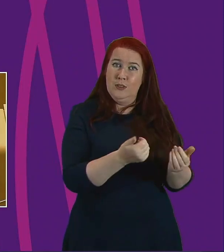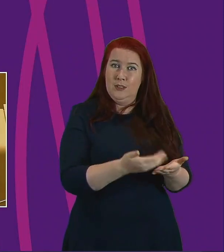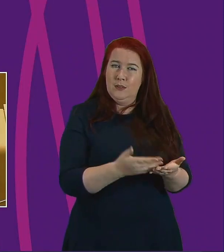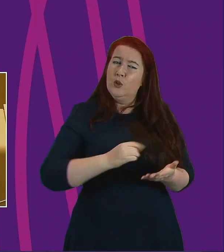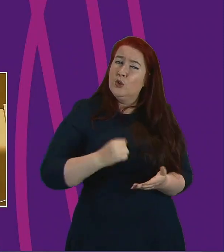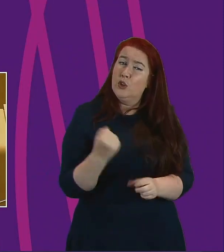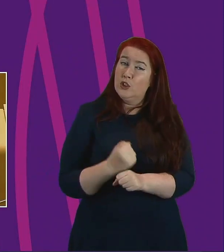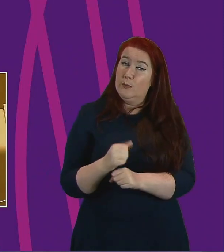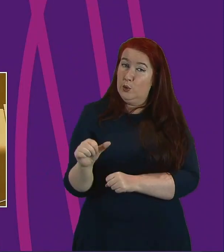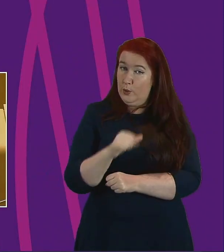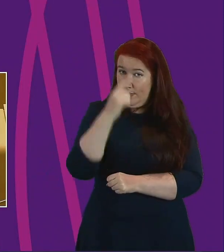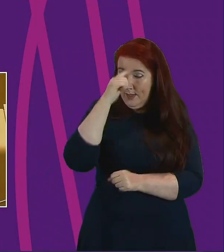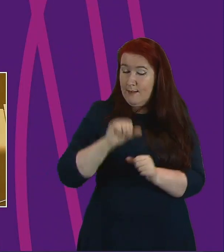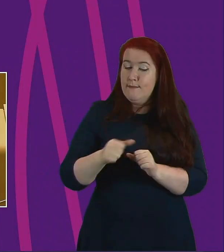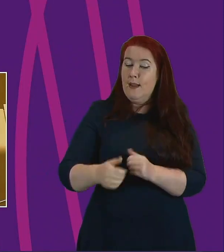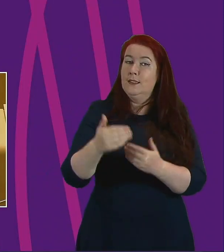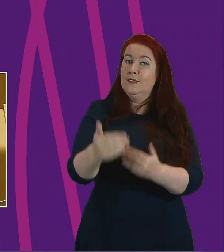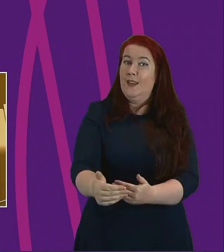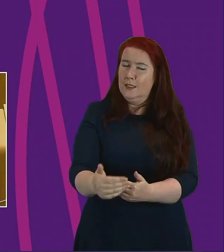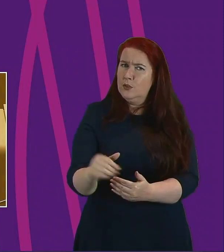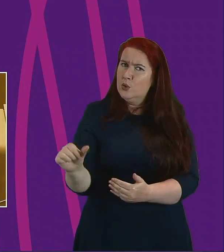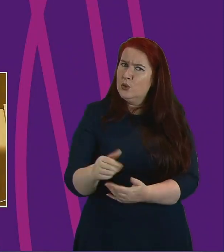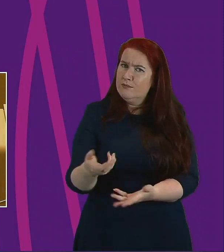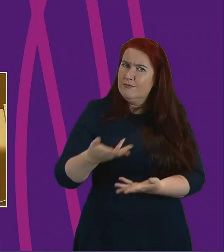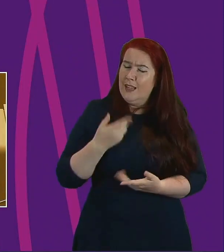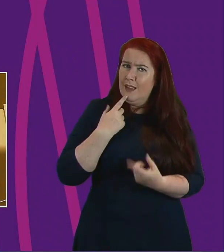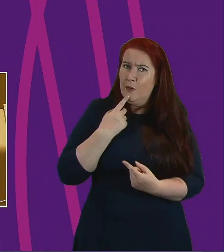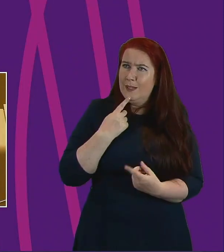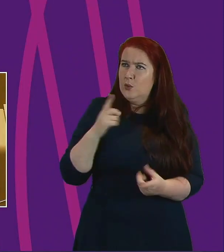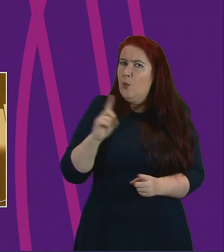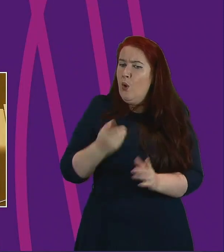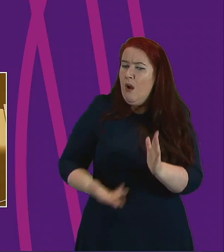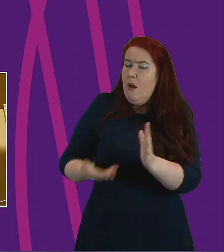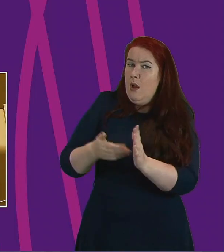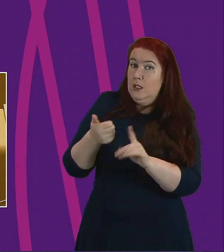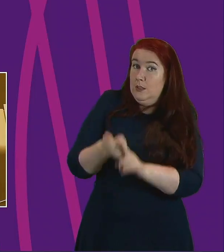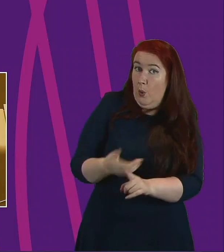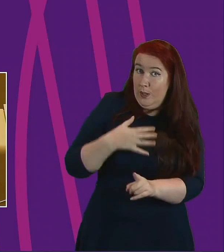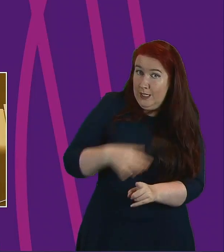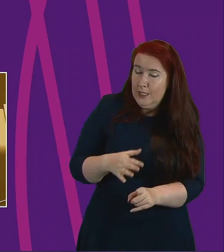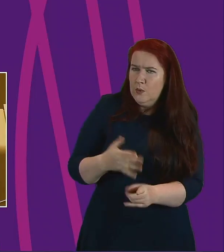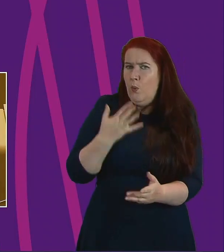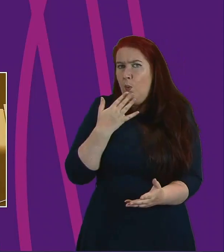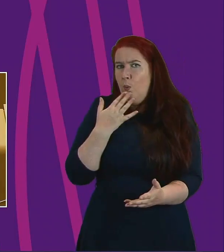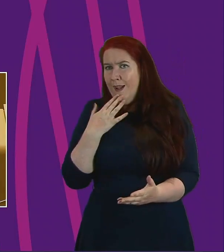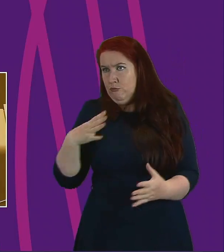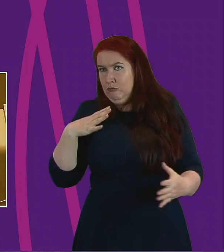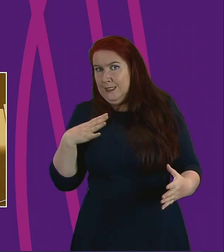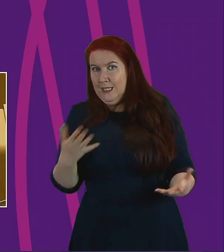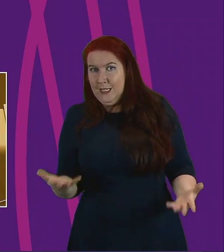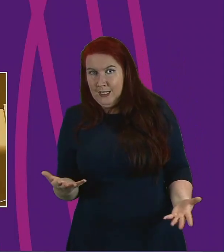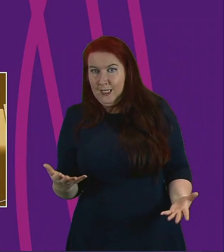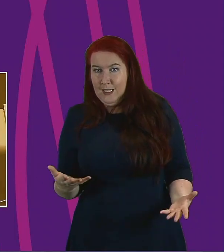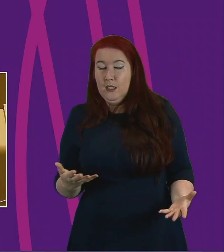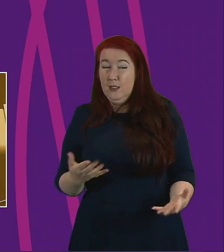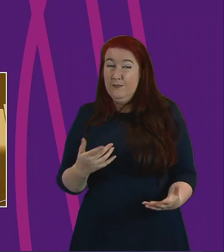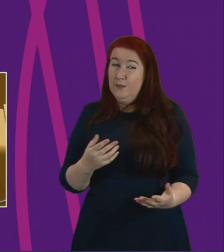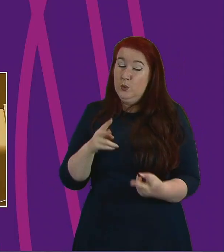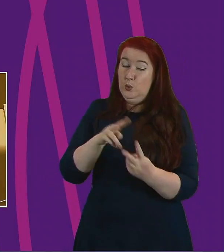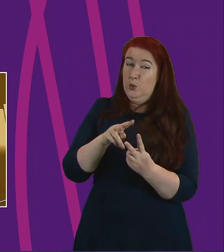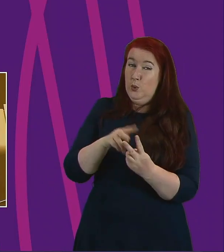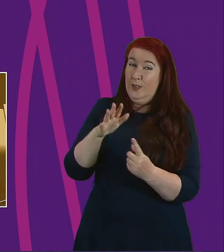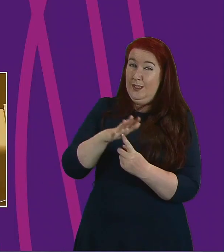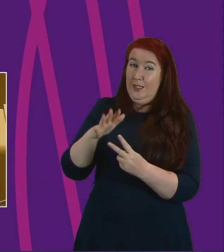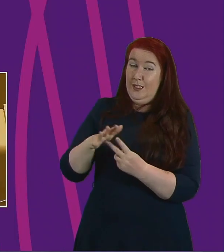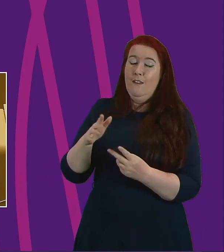be looking to the next phase and provide information on what additional support is needed and when this will be made available and I'm sure that's key questions for the advisory